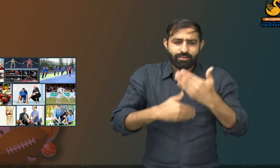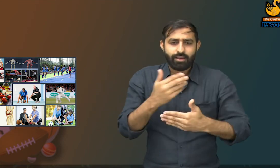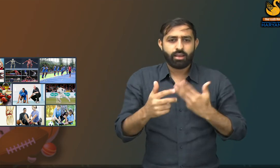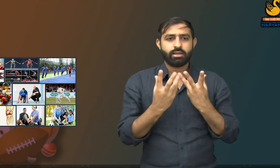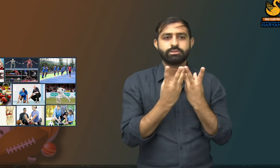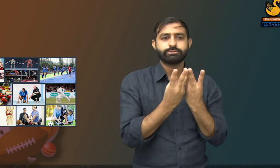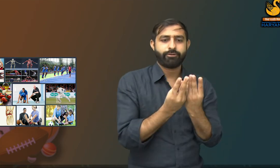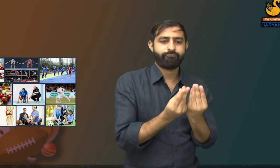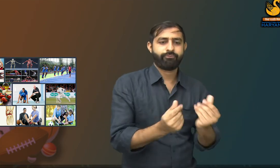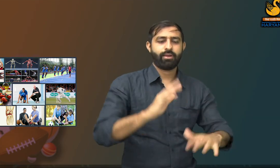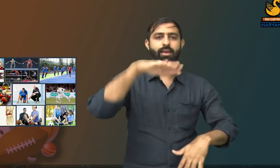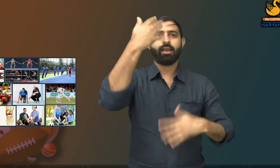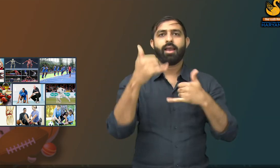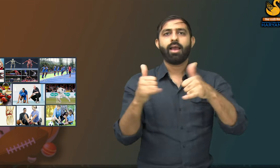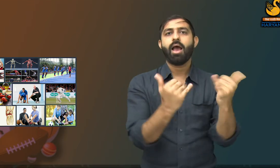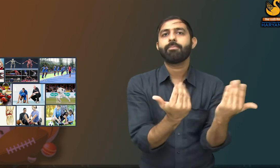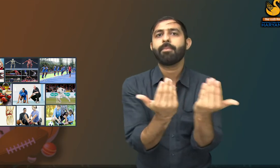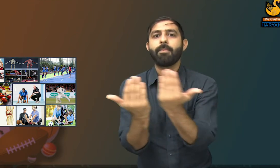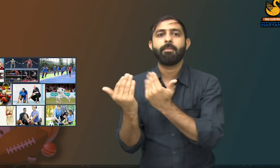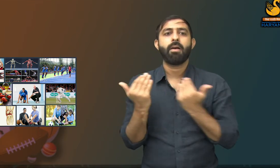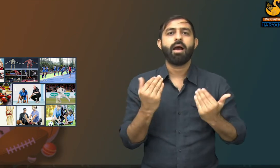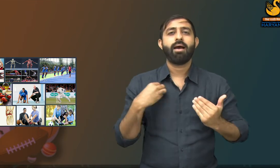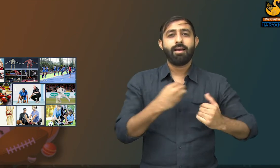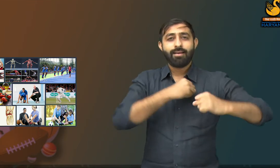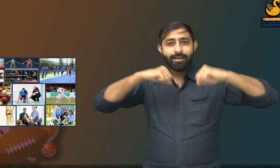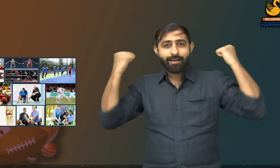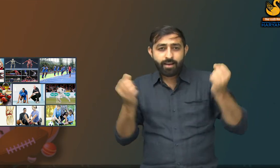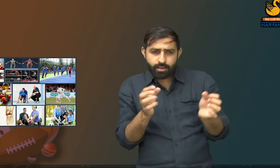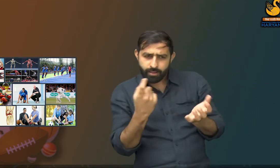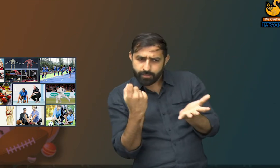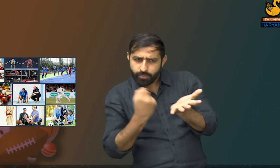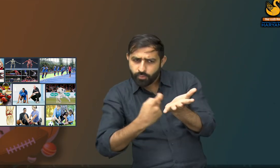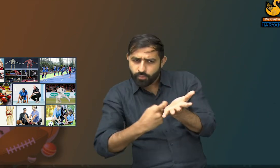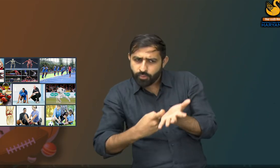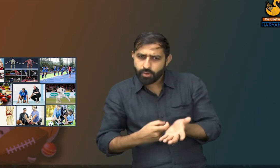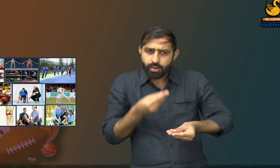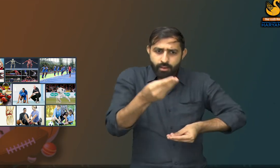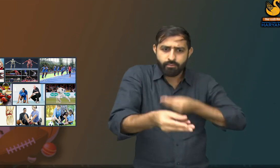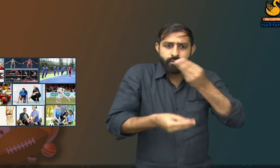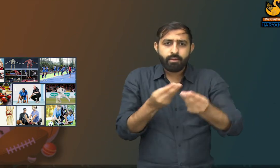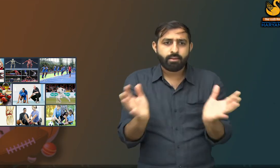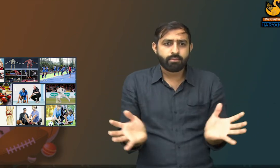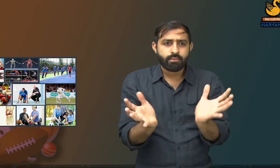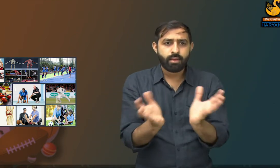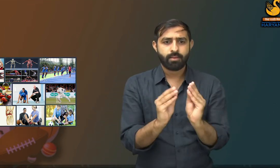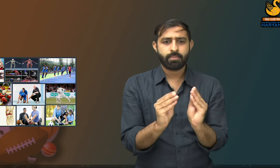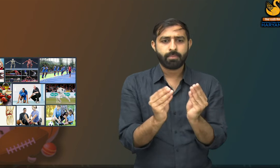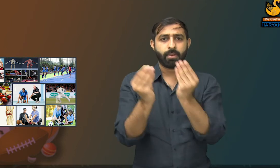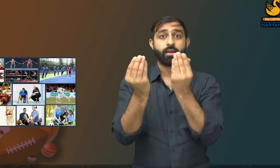This helps them to recover in short time. So the study also helps in speedy rehabilitation